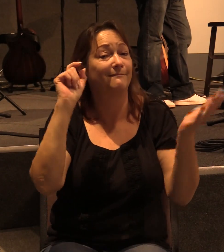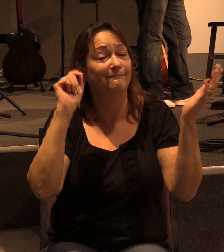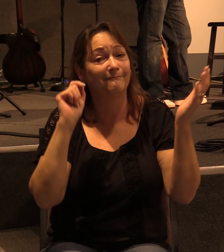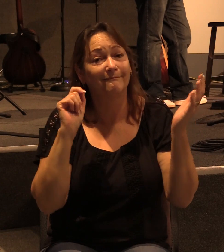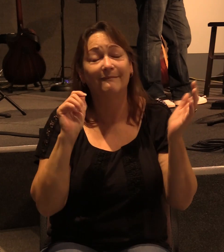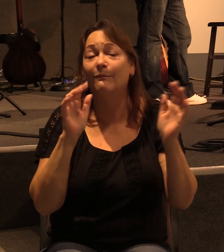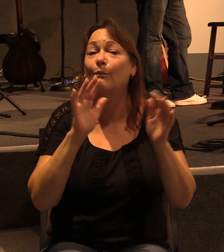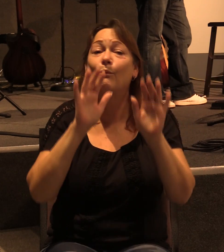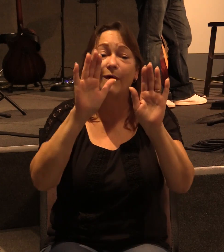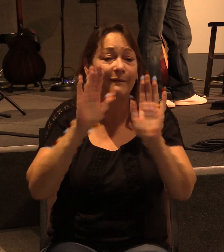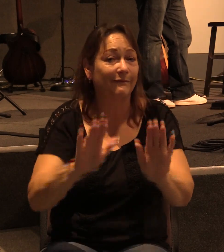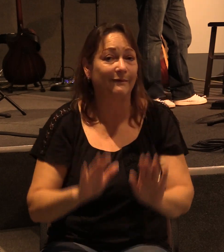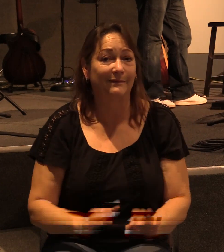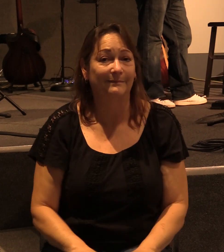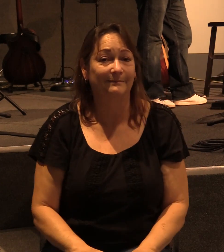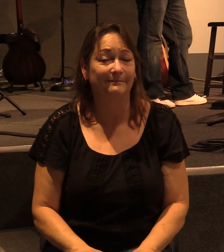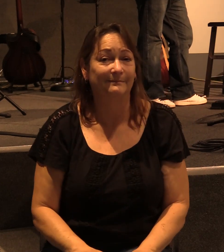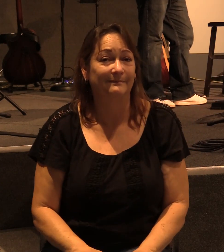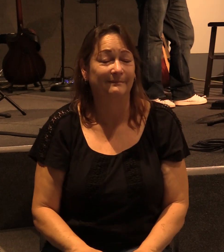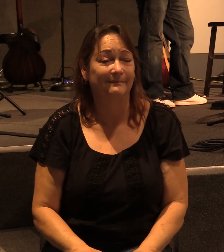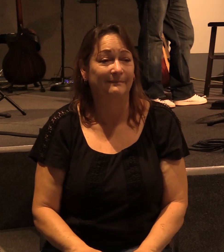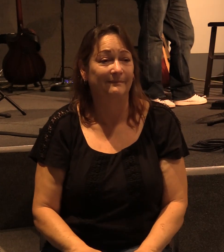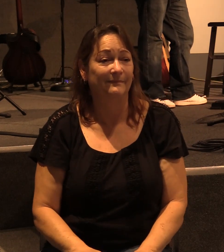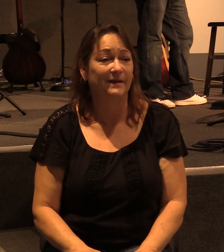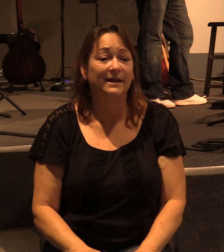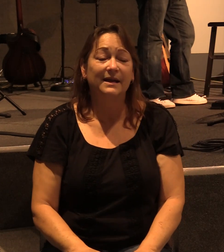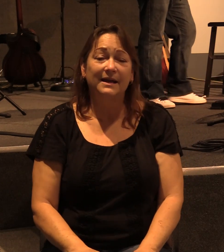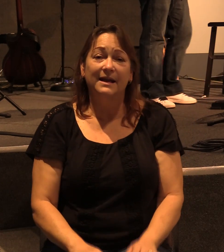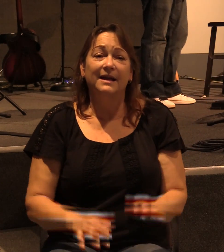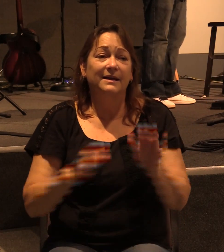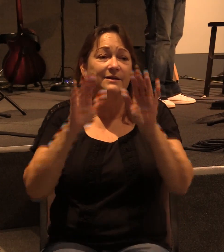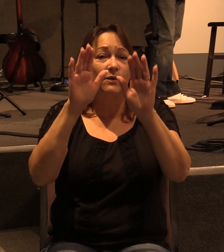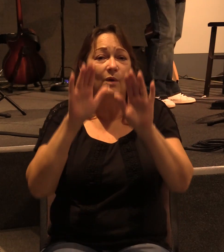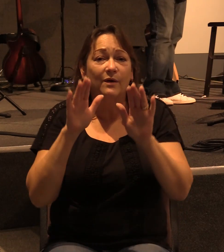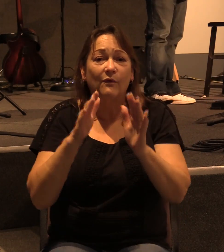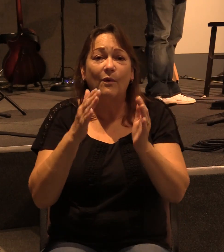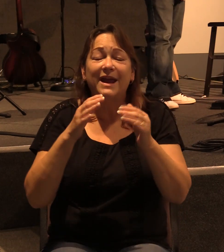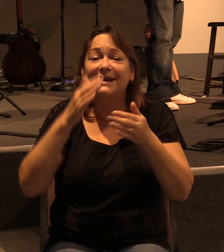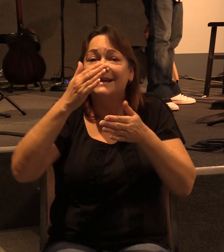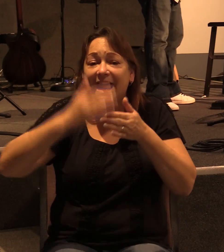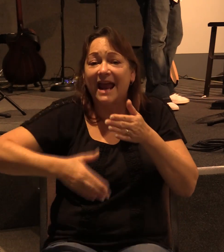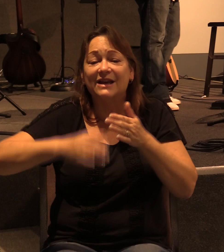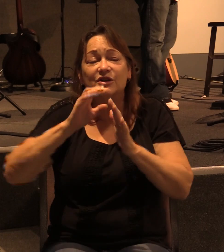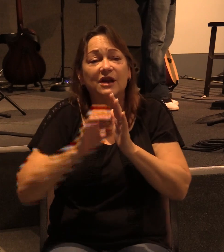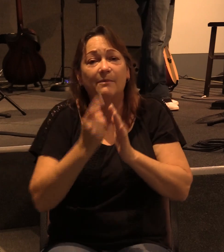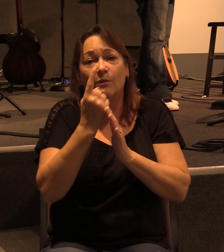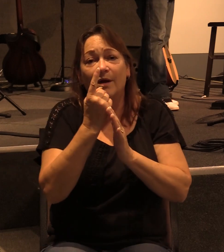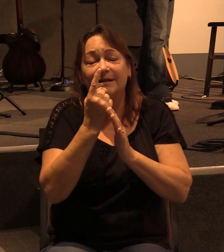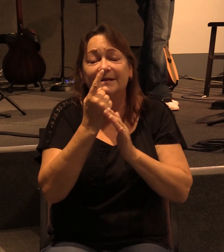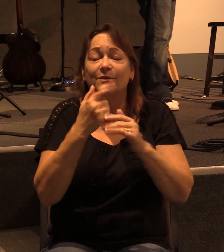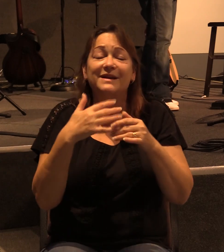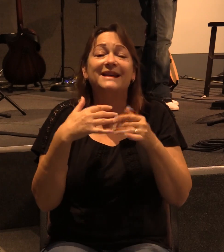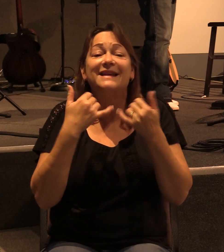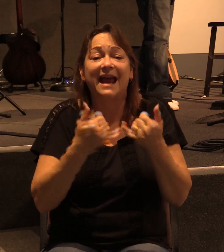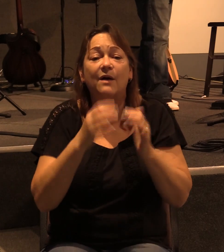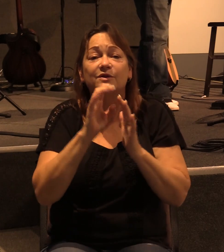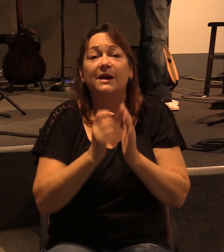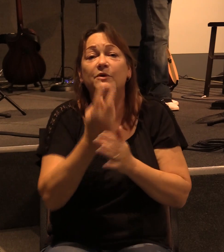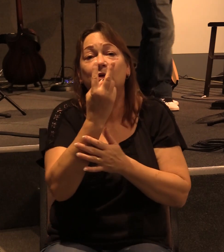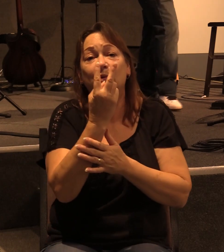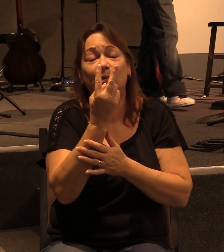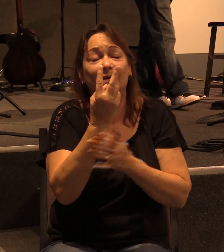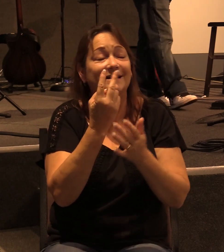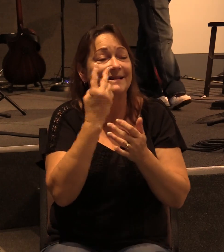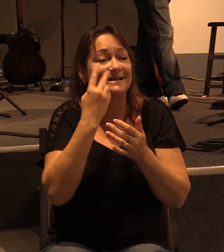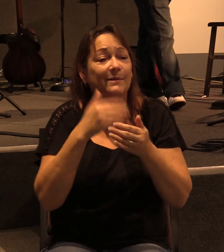Really neat. And what a great way to end chapter one. So let's move into chapter two